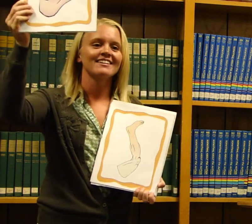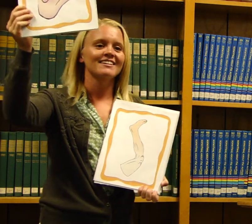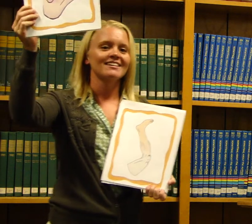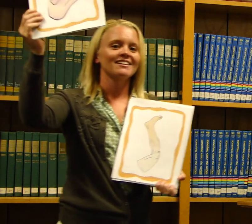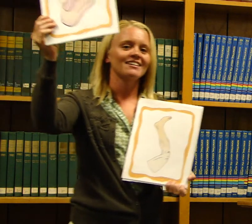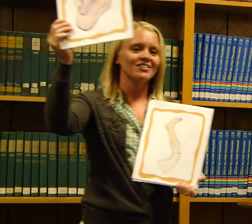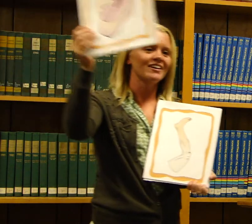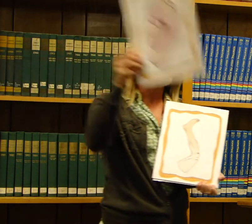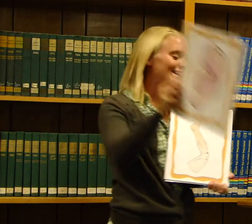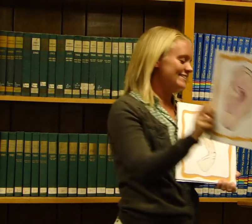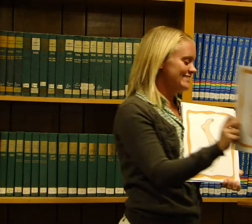Great!